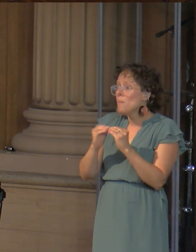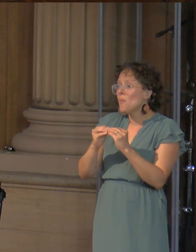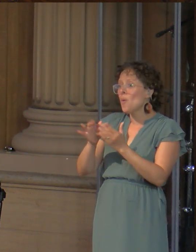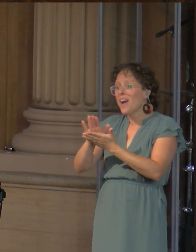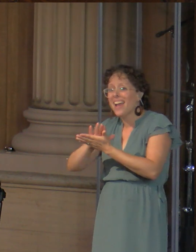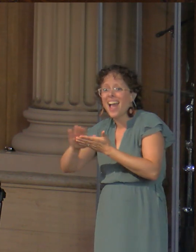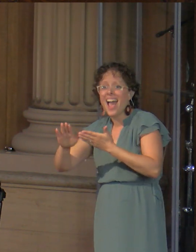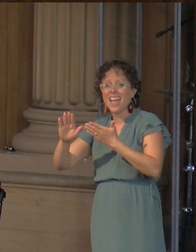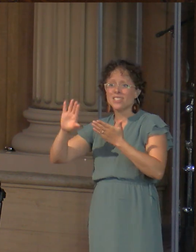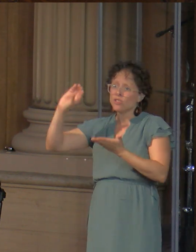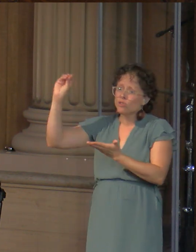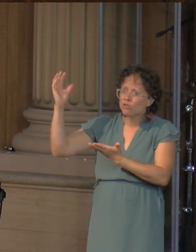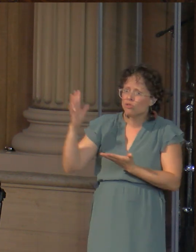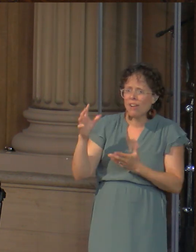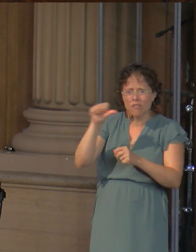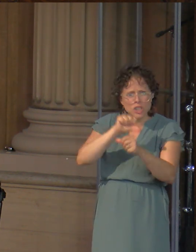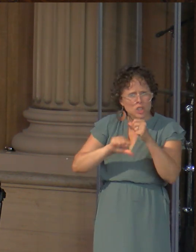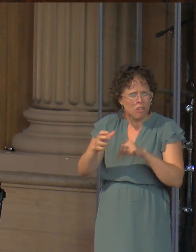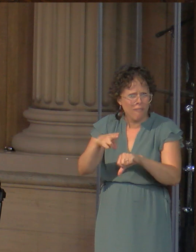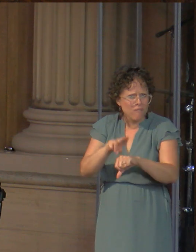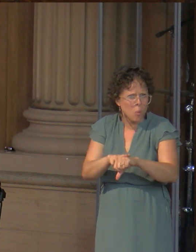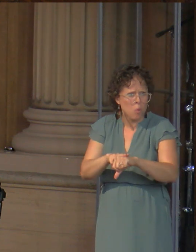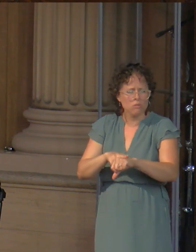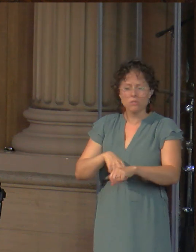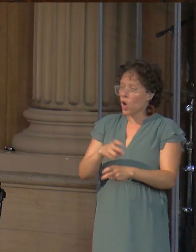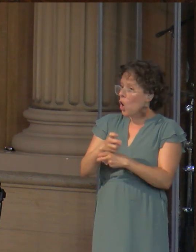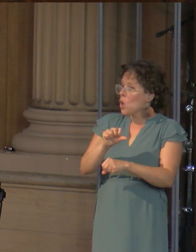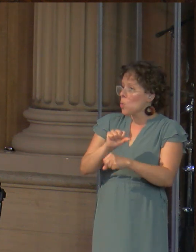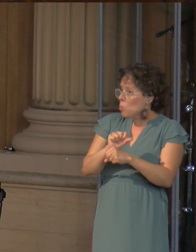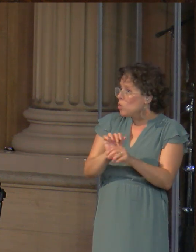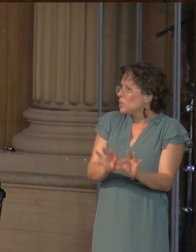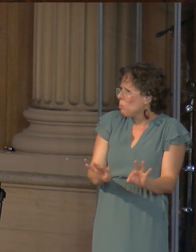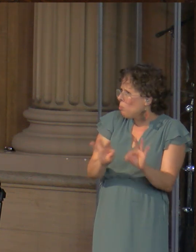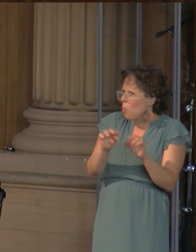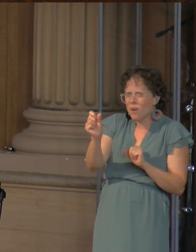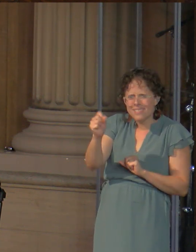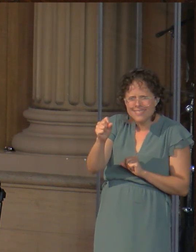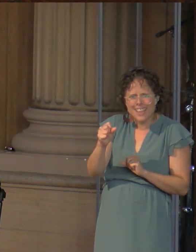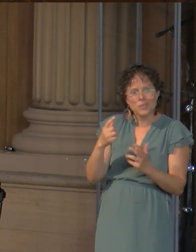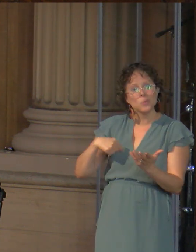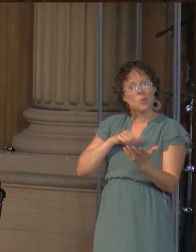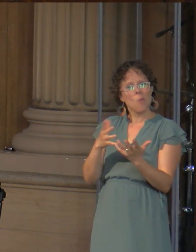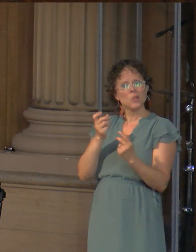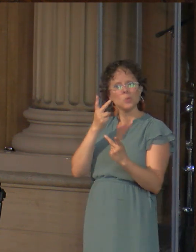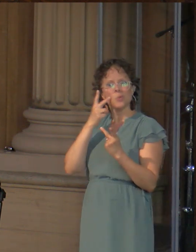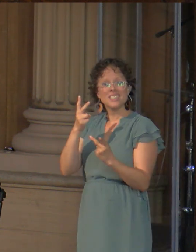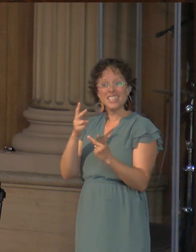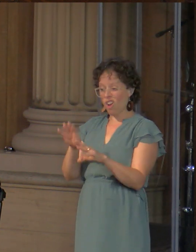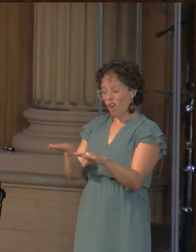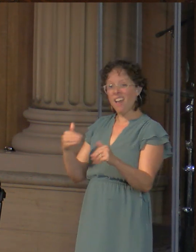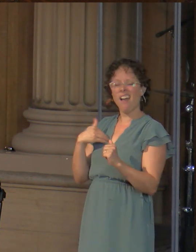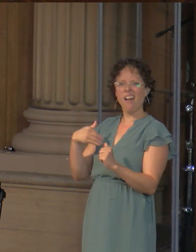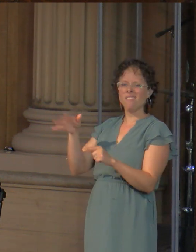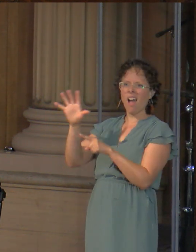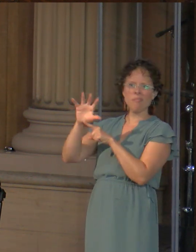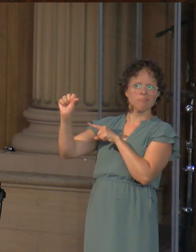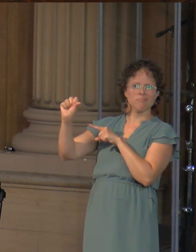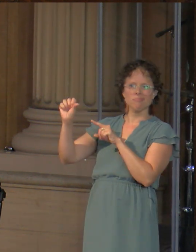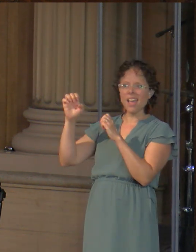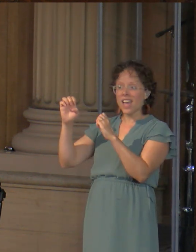Hard work is something that's important. Excellent education for our kids. Power only being used to serve